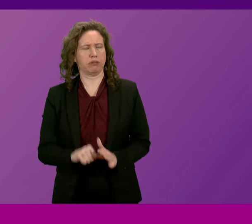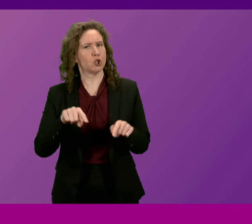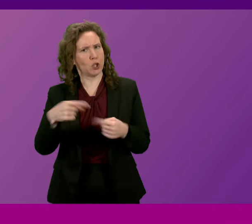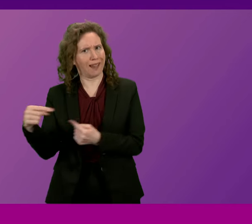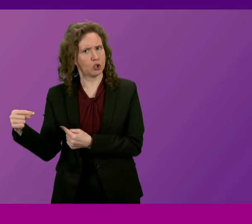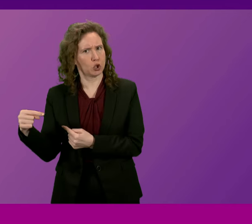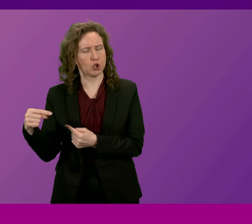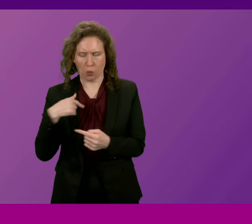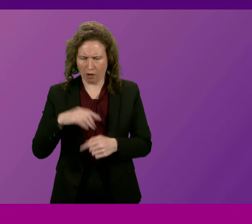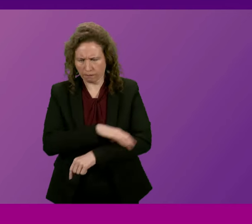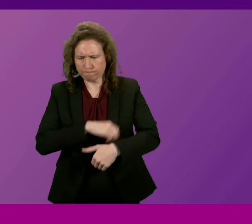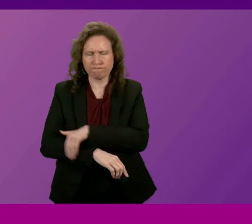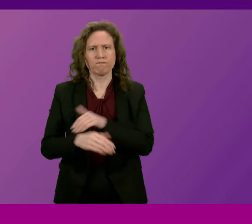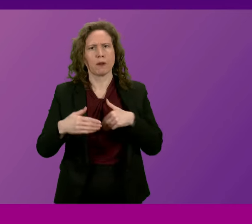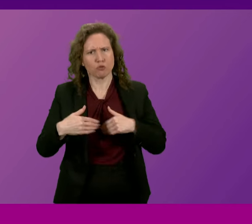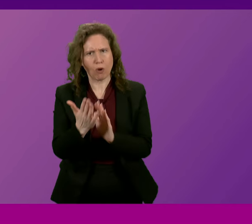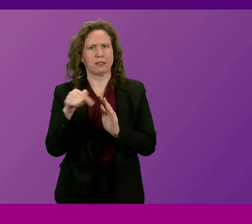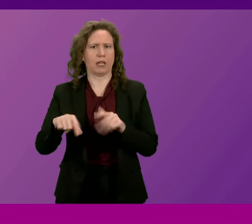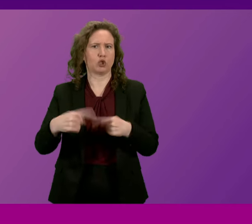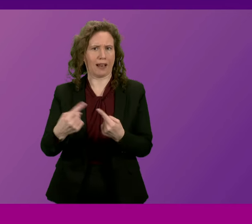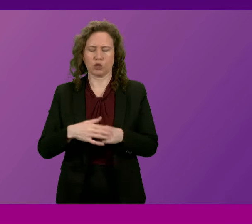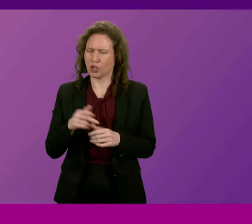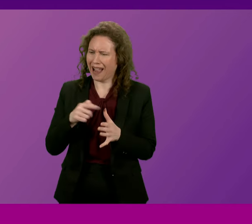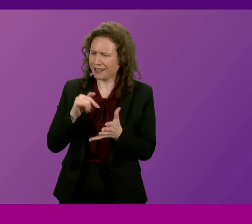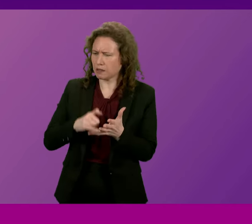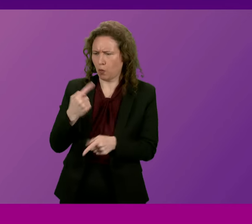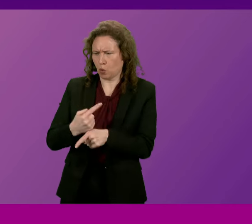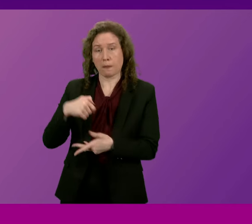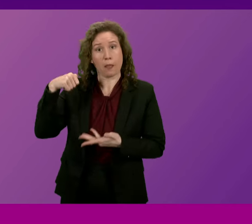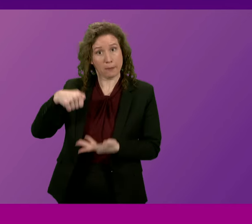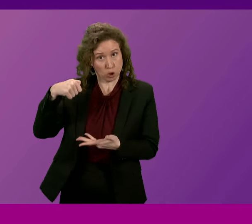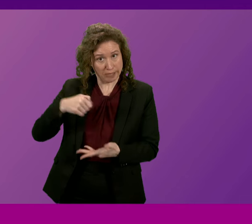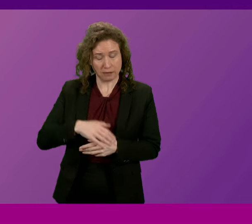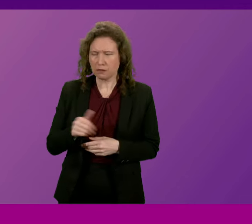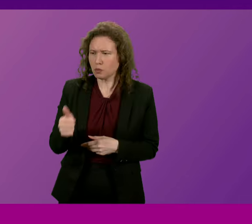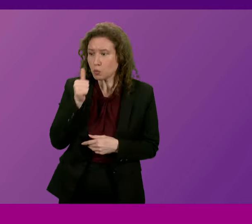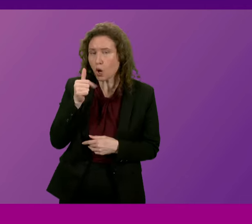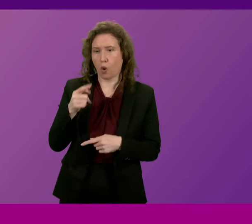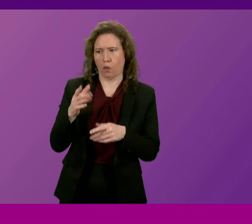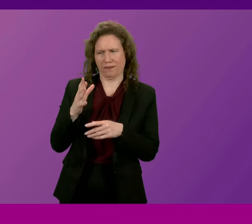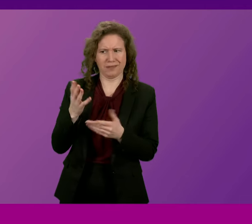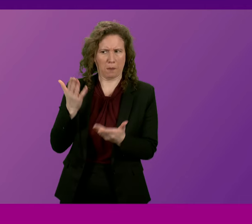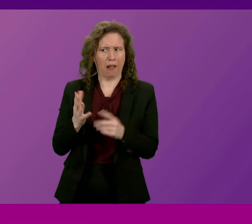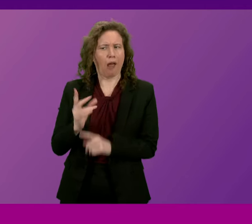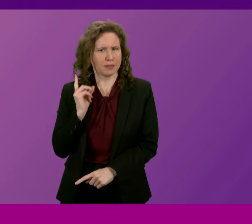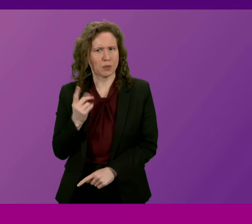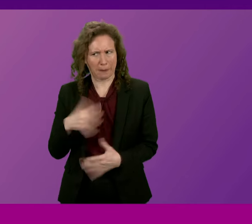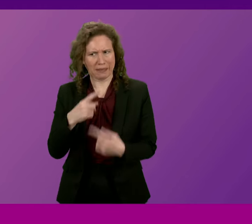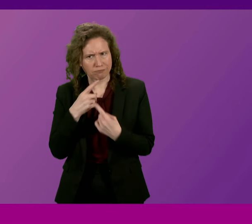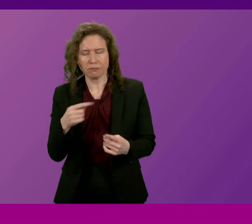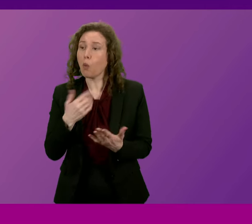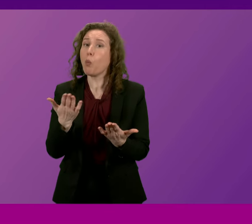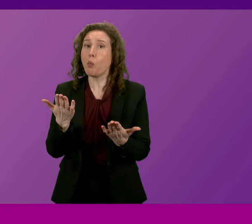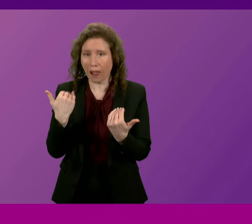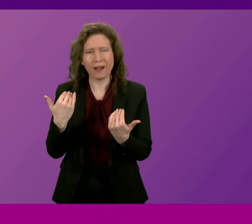and we are addressing them. Mr Sarwar goes on to talk about the Budget and he knows from what I said last week that I welcome